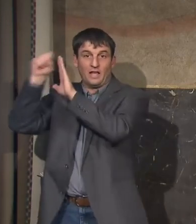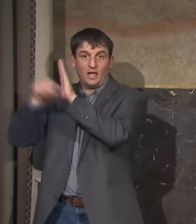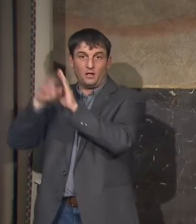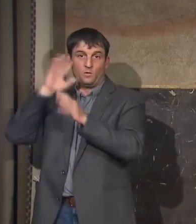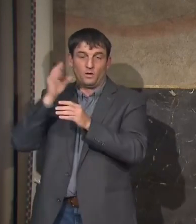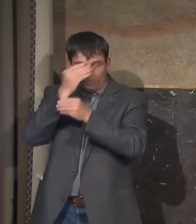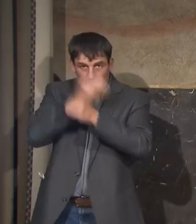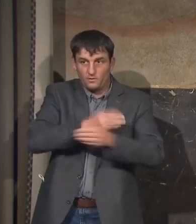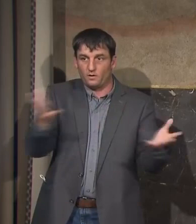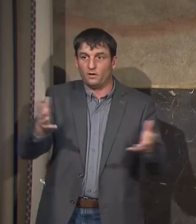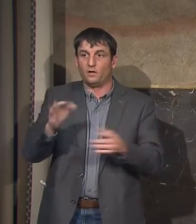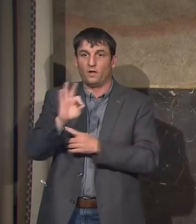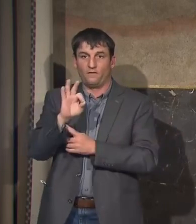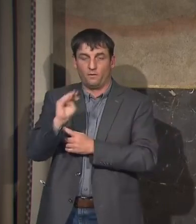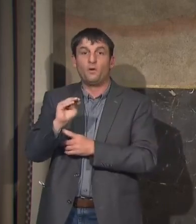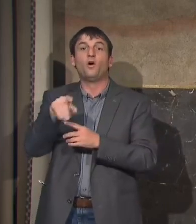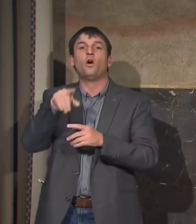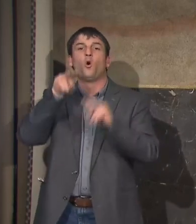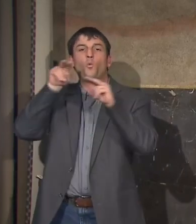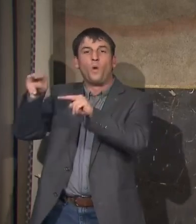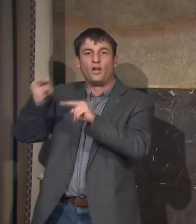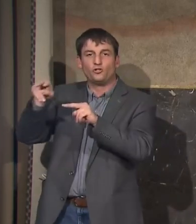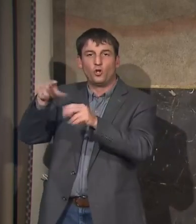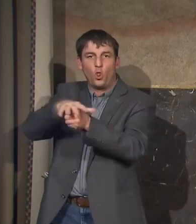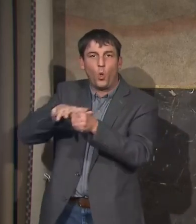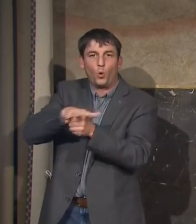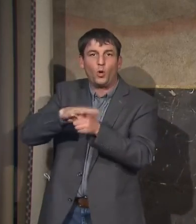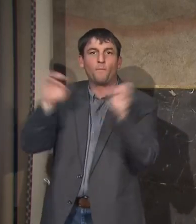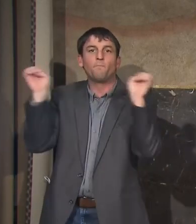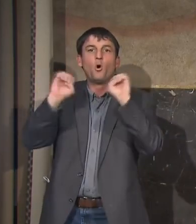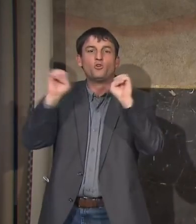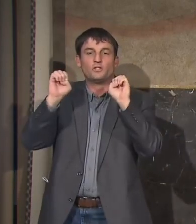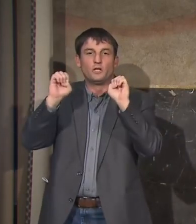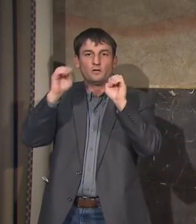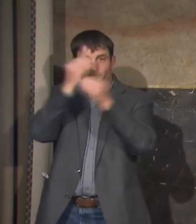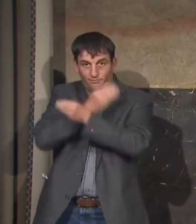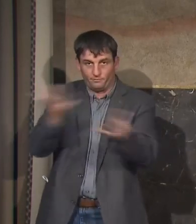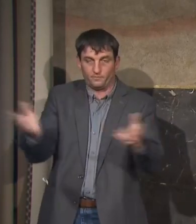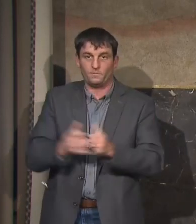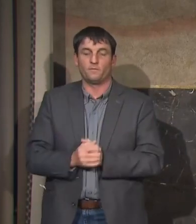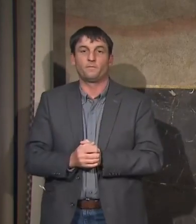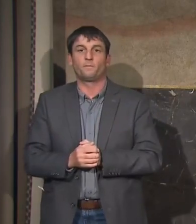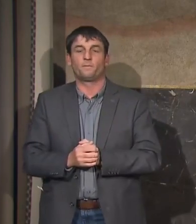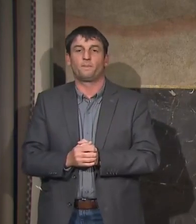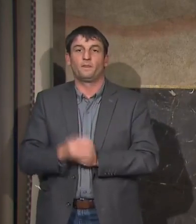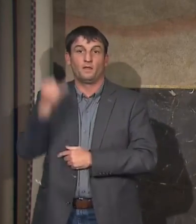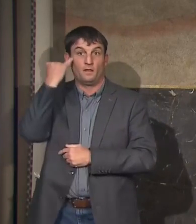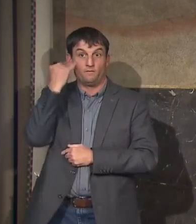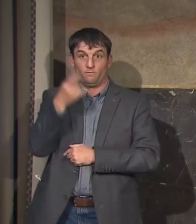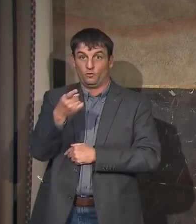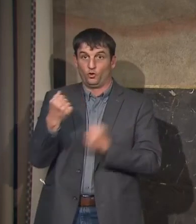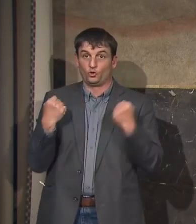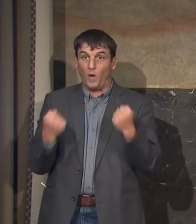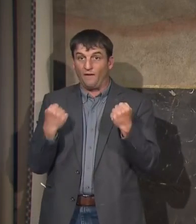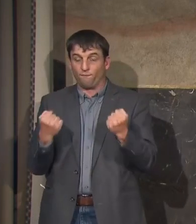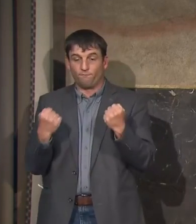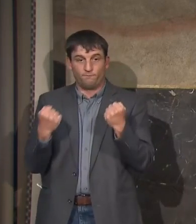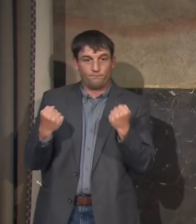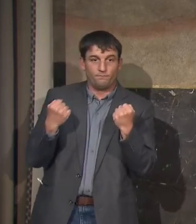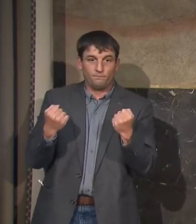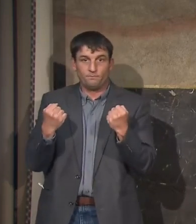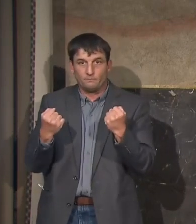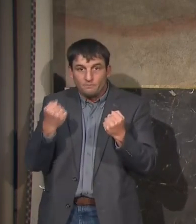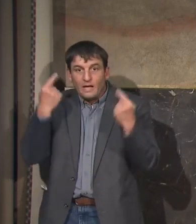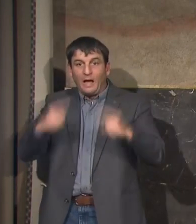local media and listen for guidance from your local emergency officials. If you are driving and you come